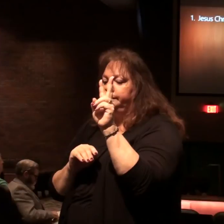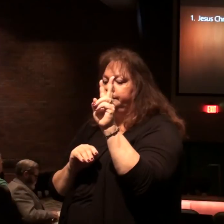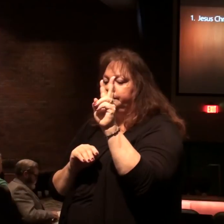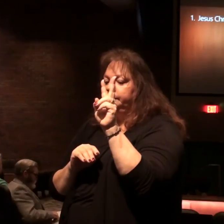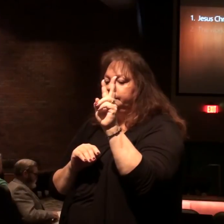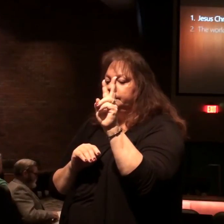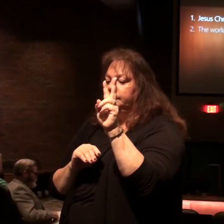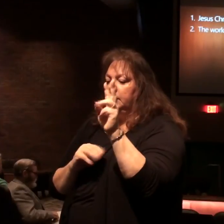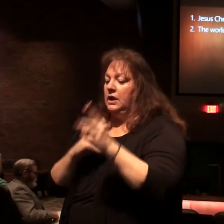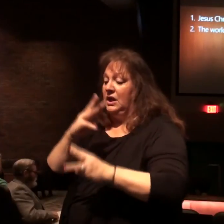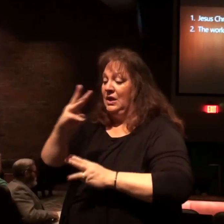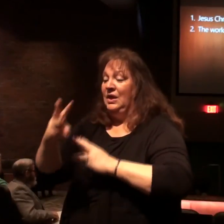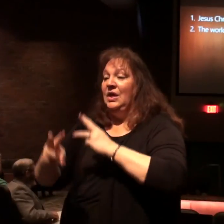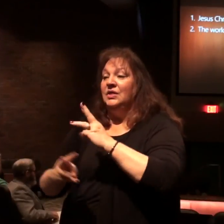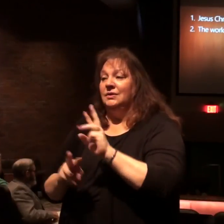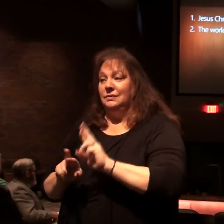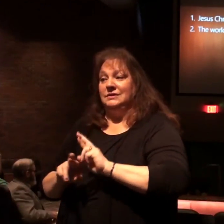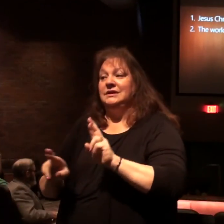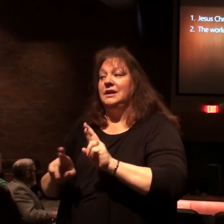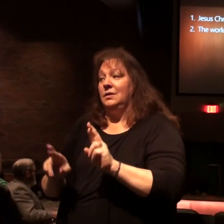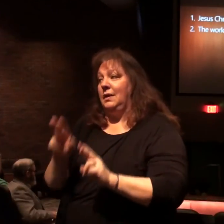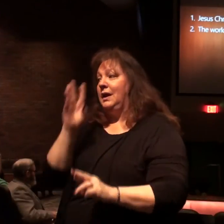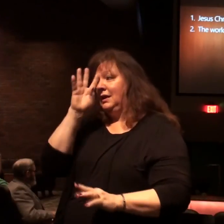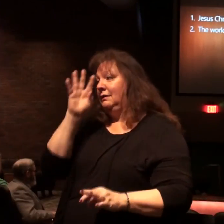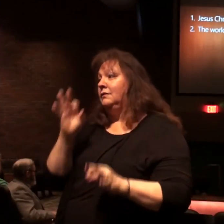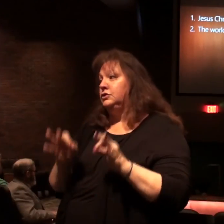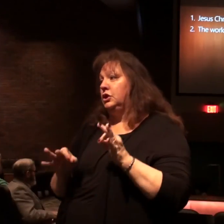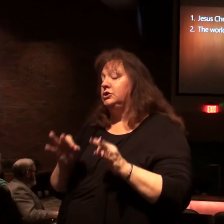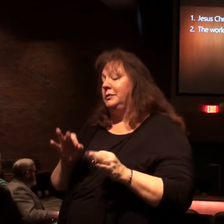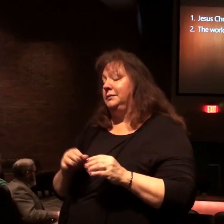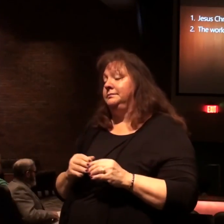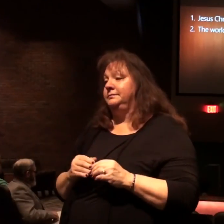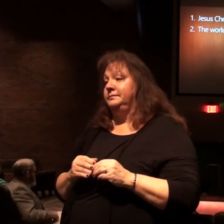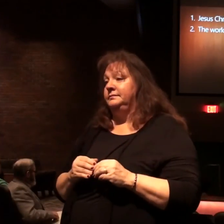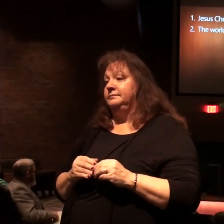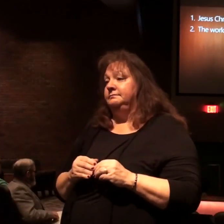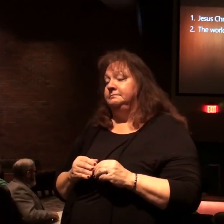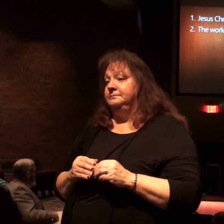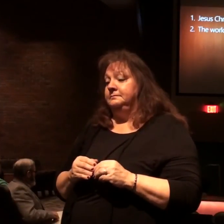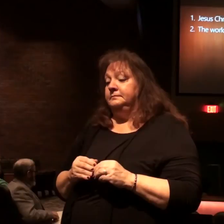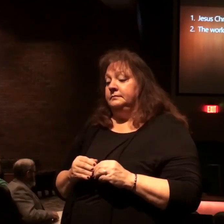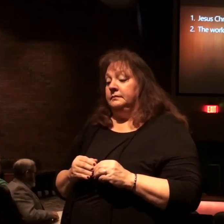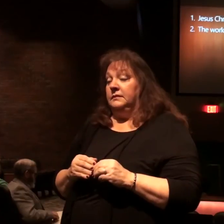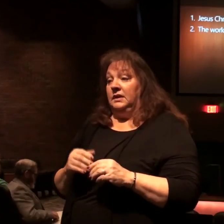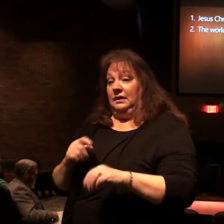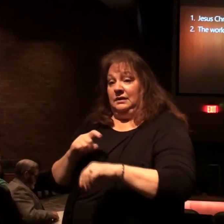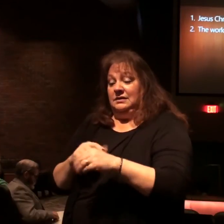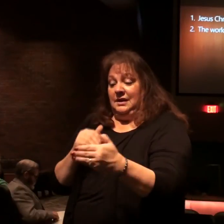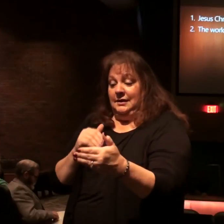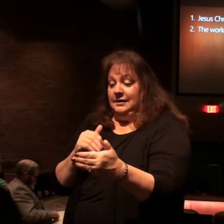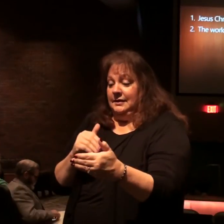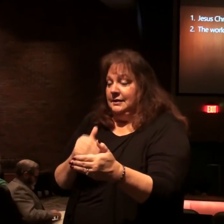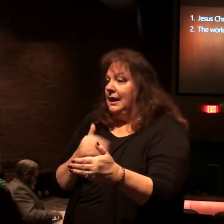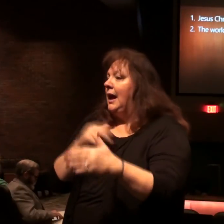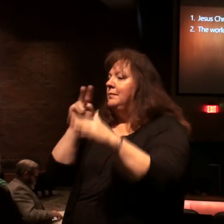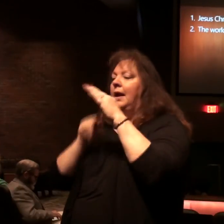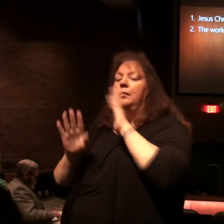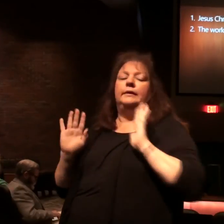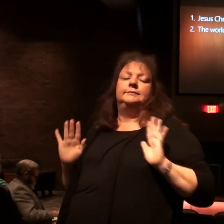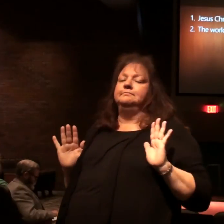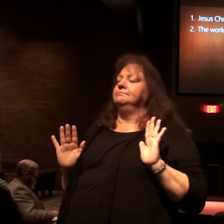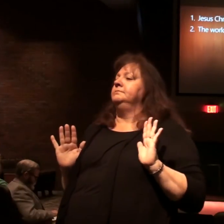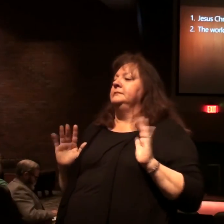the world is ripening for judgment and expect as we move toward and I'm not prophesying